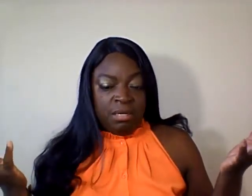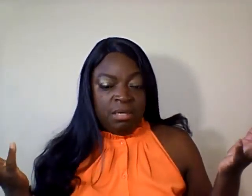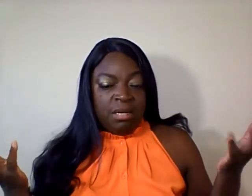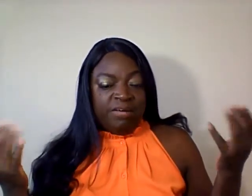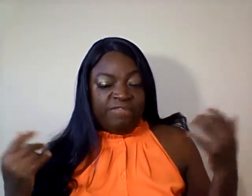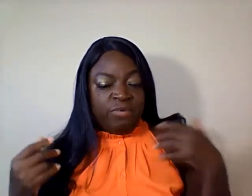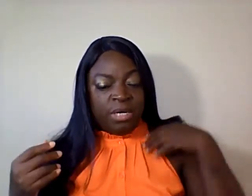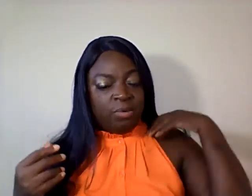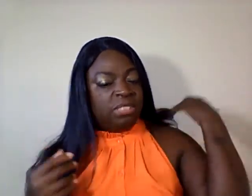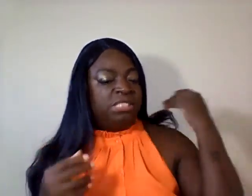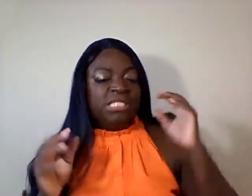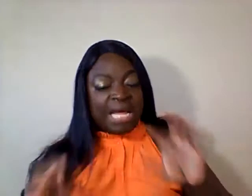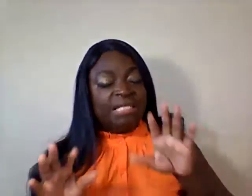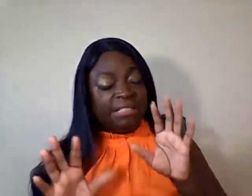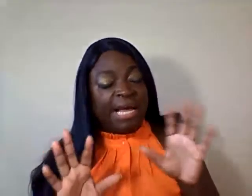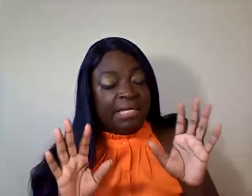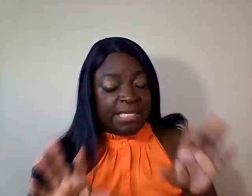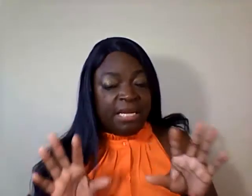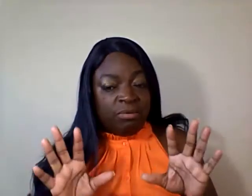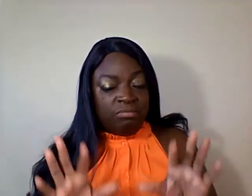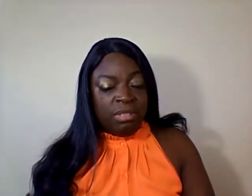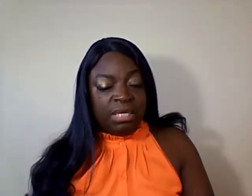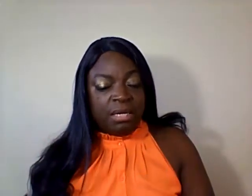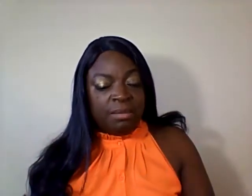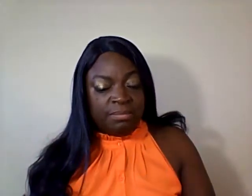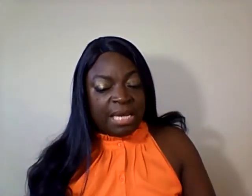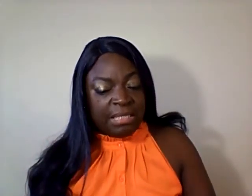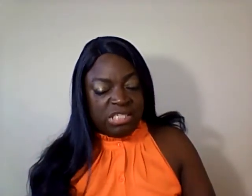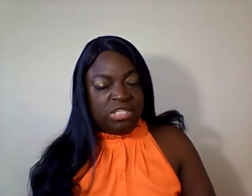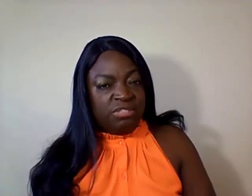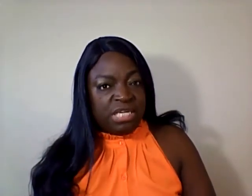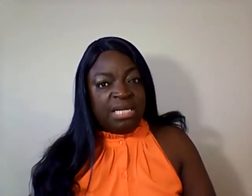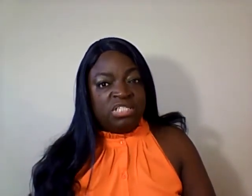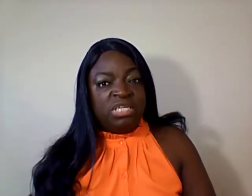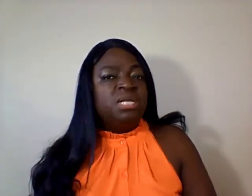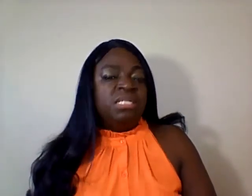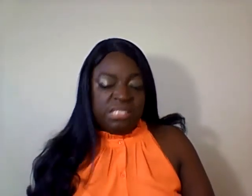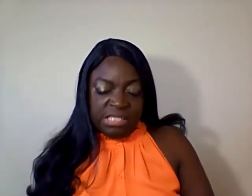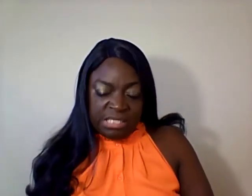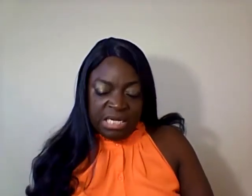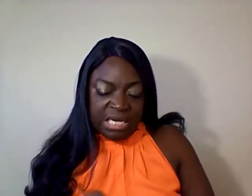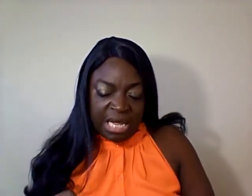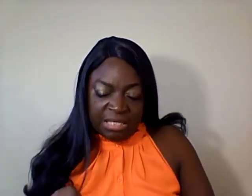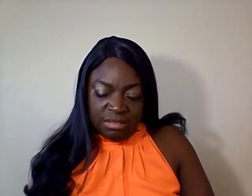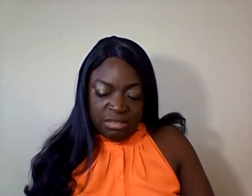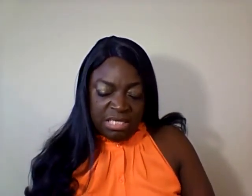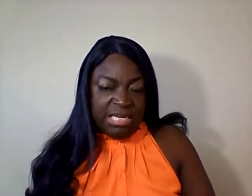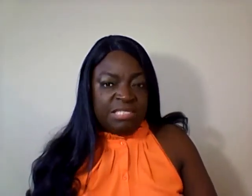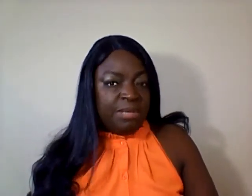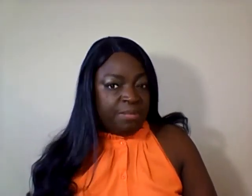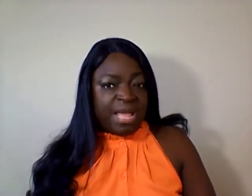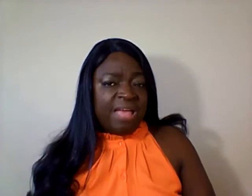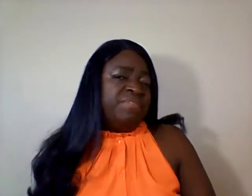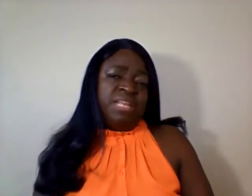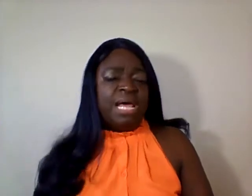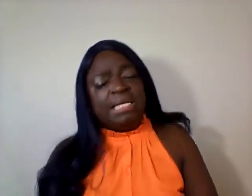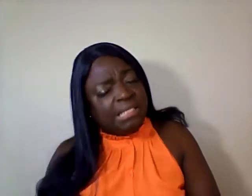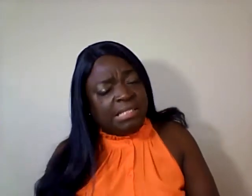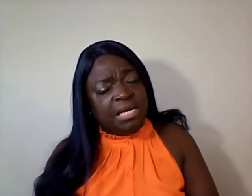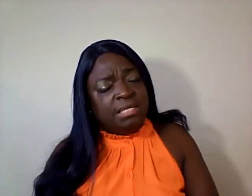40 questions. And I, I did look it up, like, in the search engine to see, like, did these people have it? And I didn't see it.